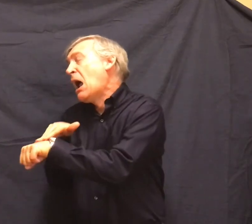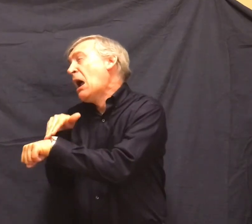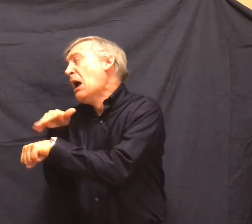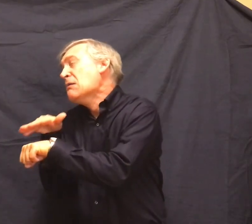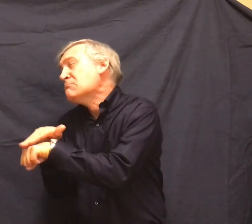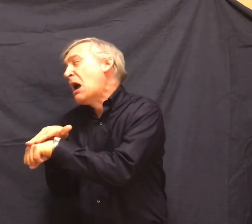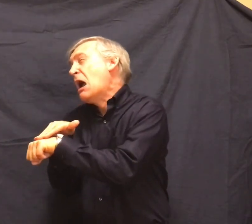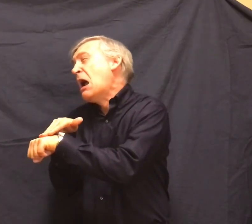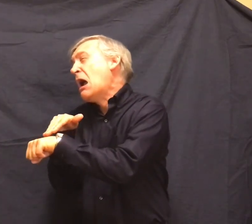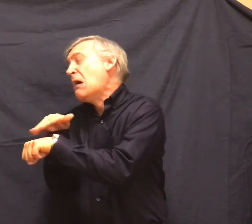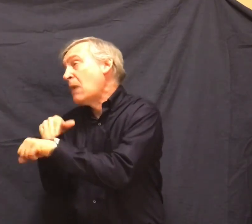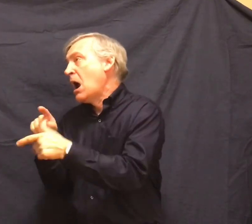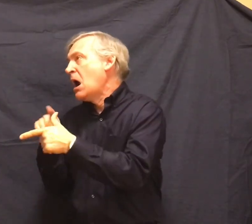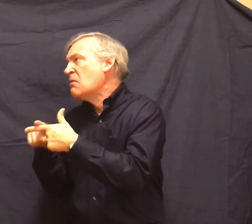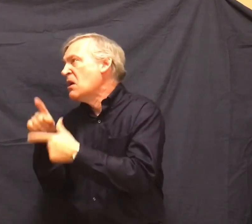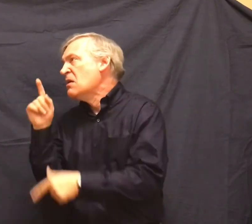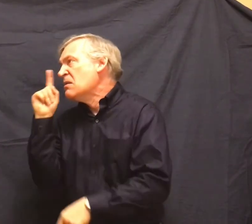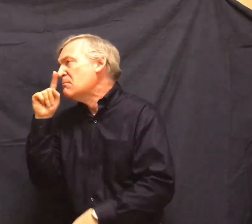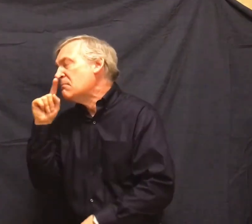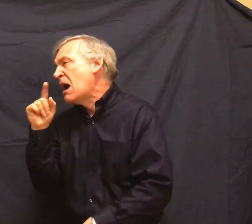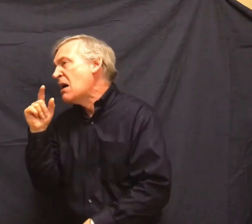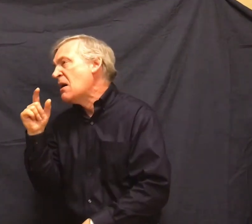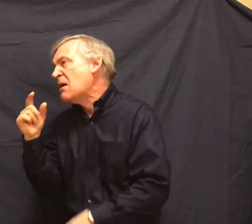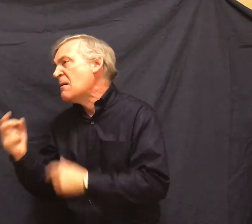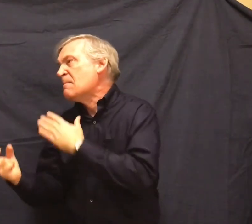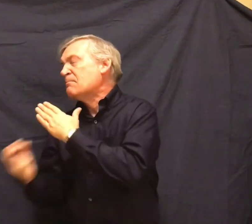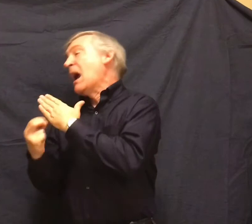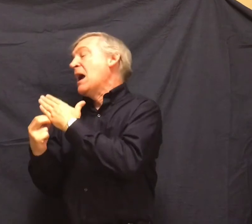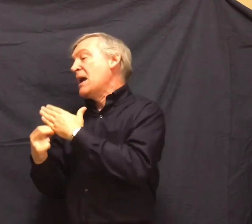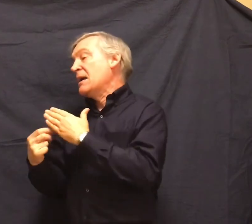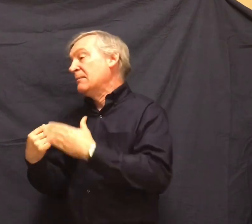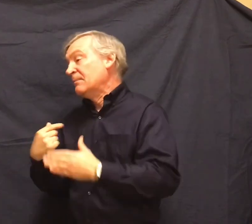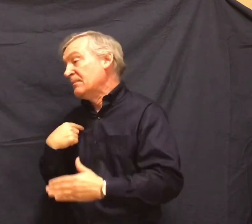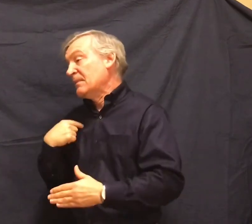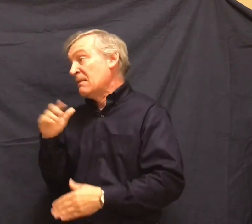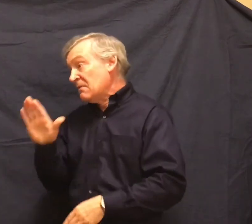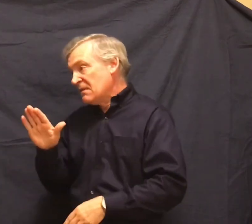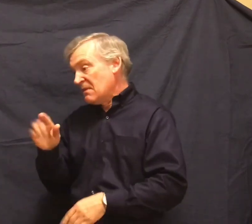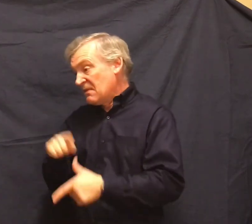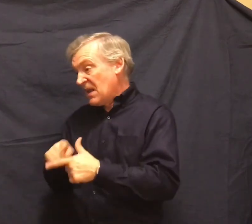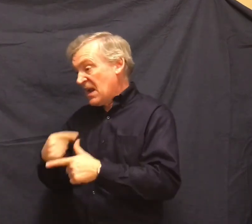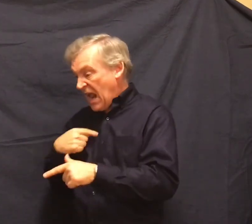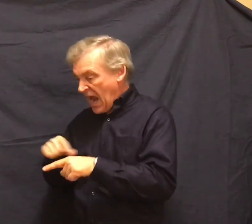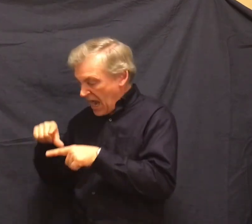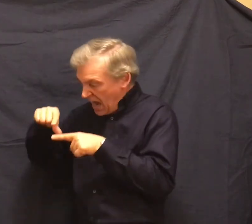bit my fingers. And I pinched their heads a little. And then they was dead. Because they was so little.